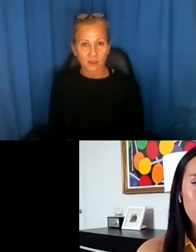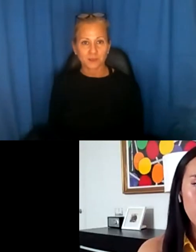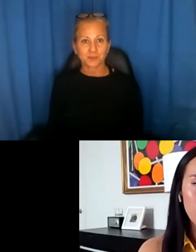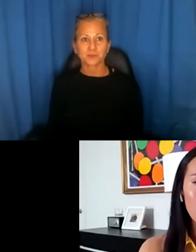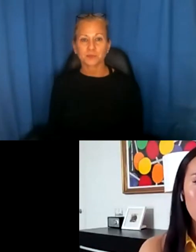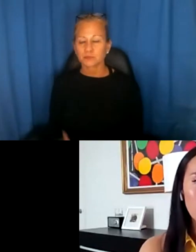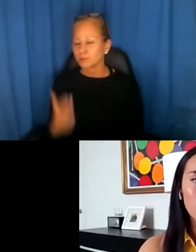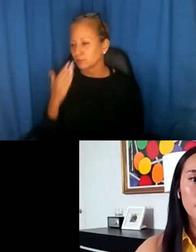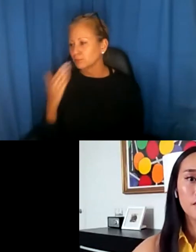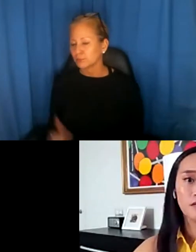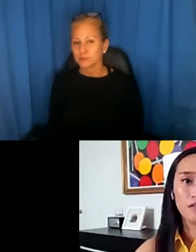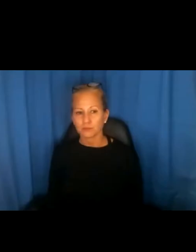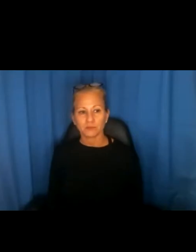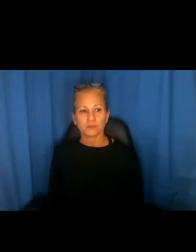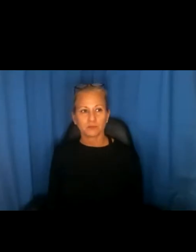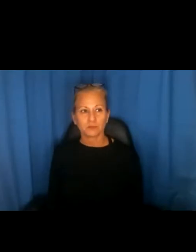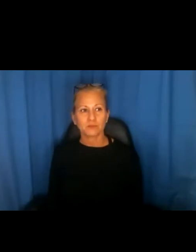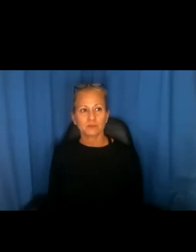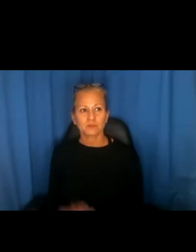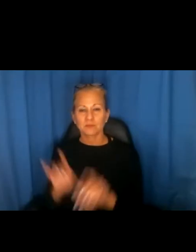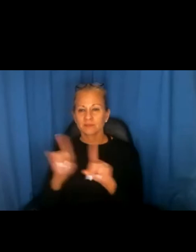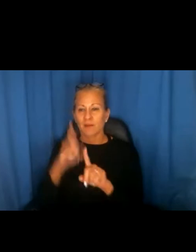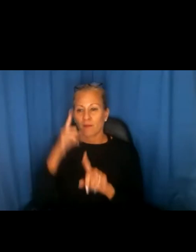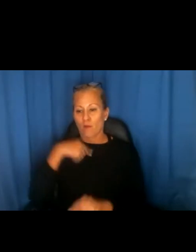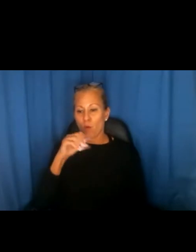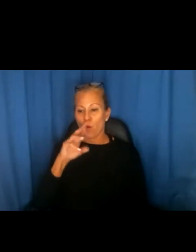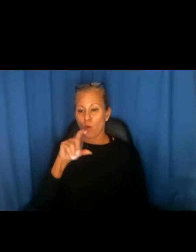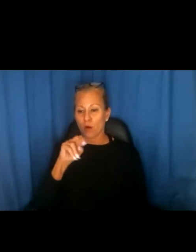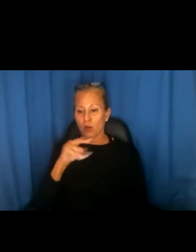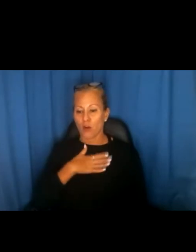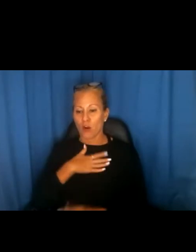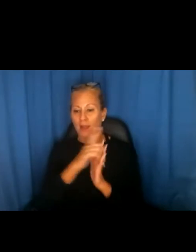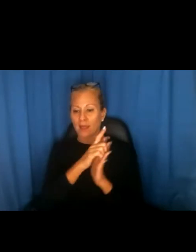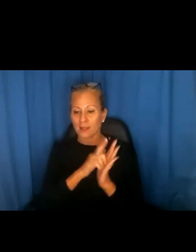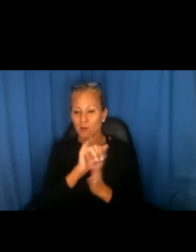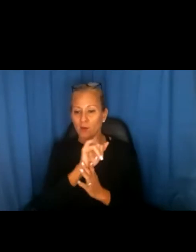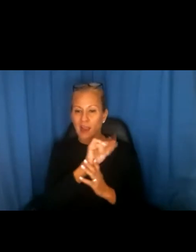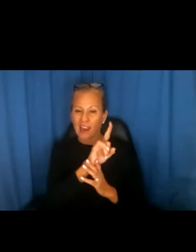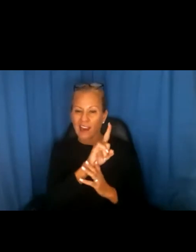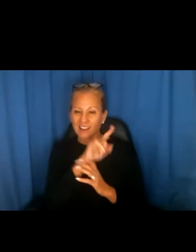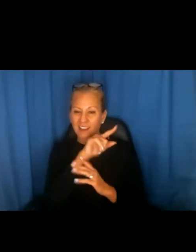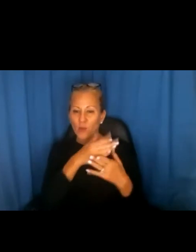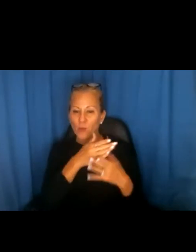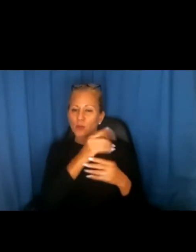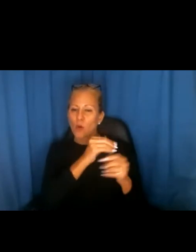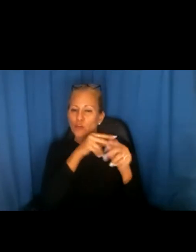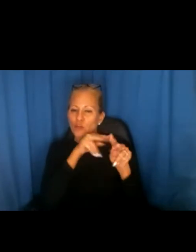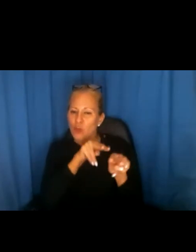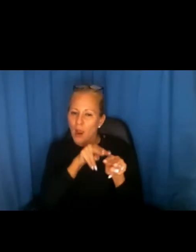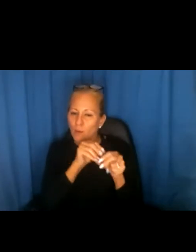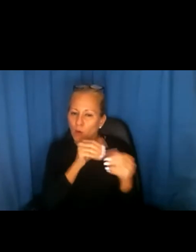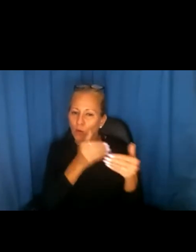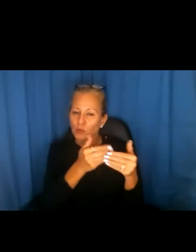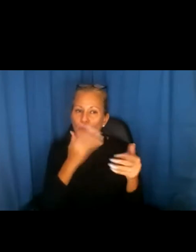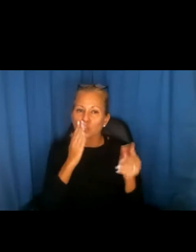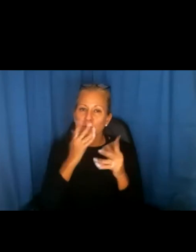Great, thank you. Yeah, same for us in Oregon, our legal aid partners tend to be tracking some of that more closely too. So I think those would be